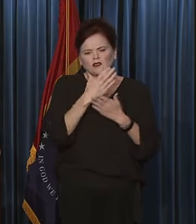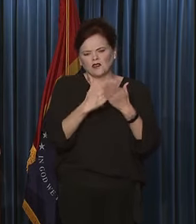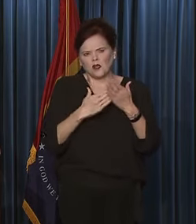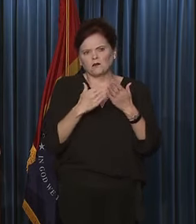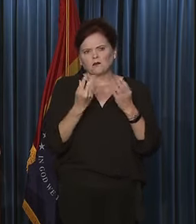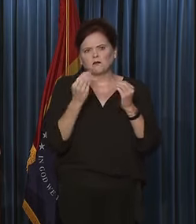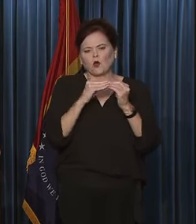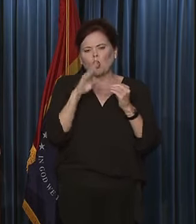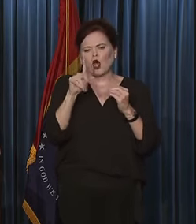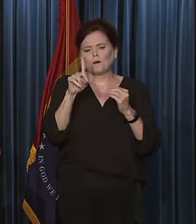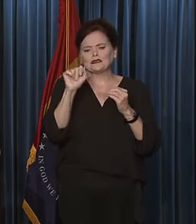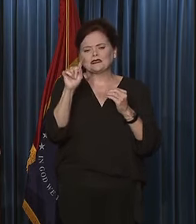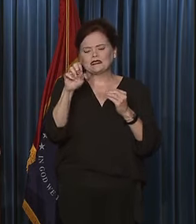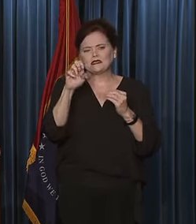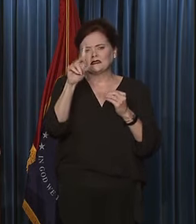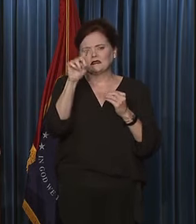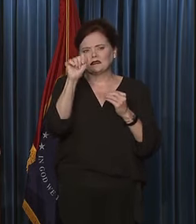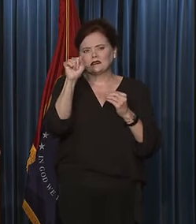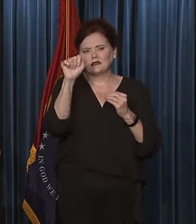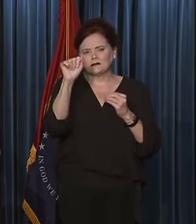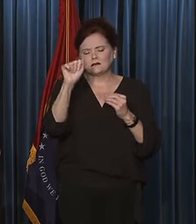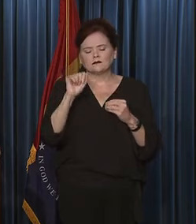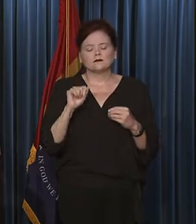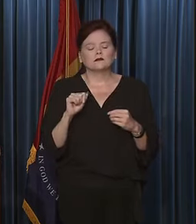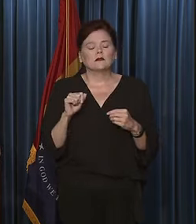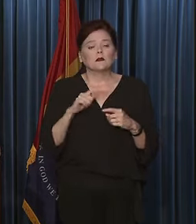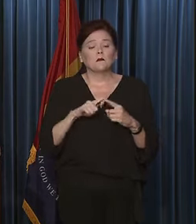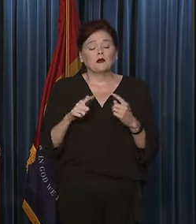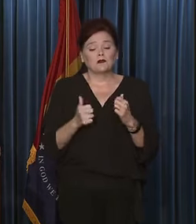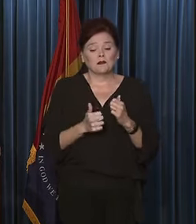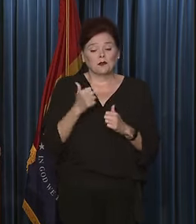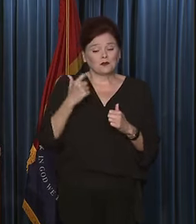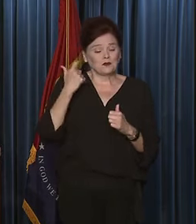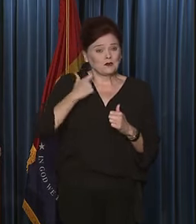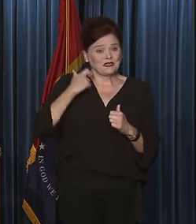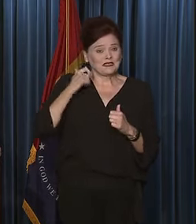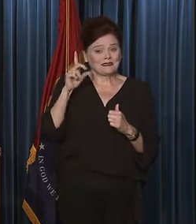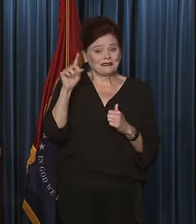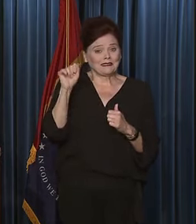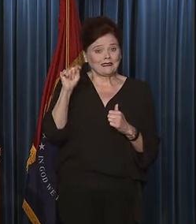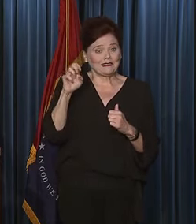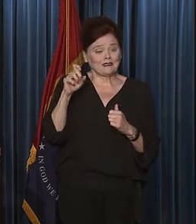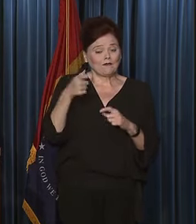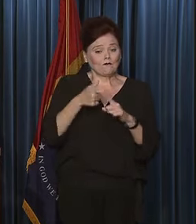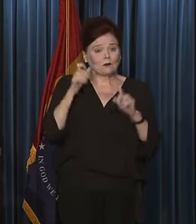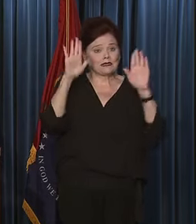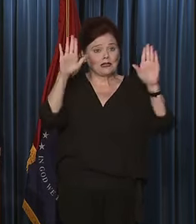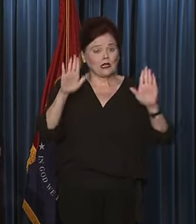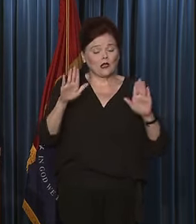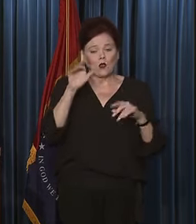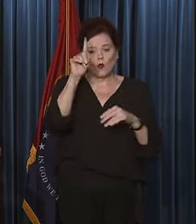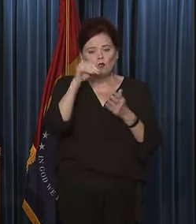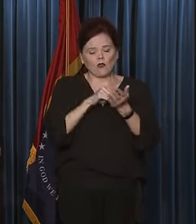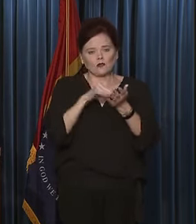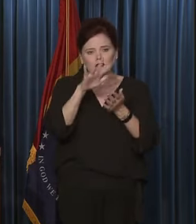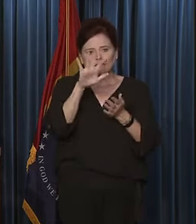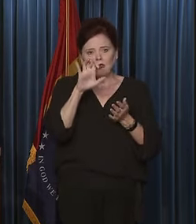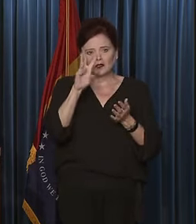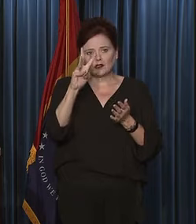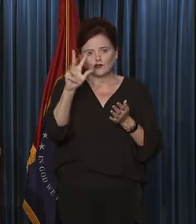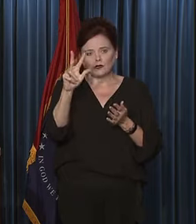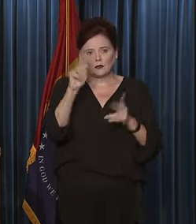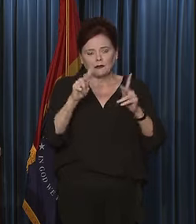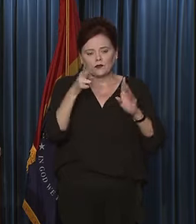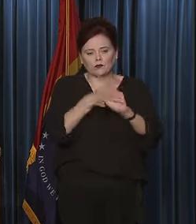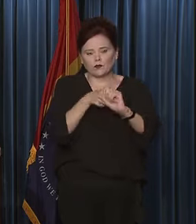that is updated one day after this, but according to the latest data as of Sunday, there were 1,563